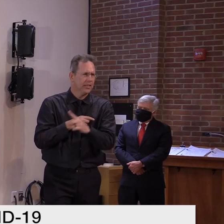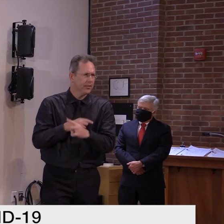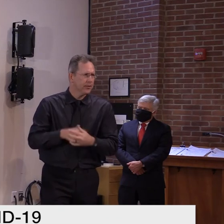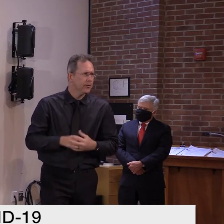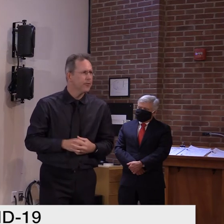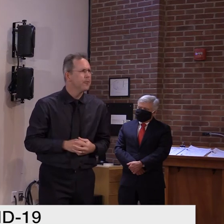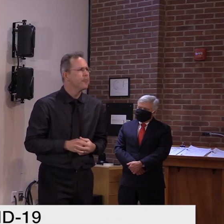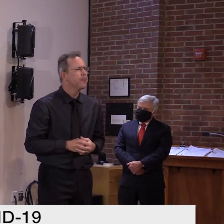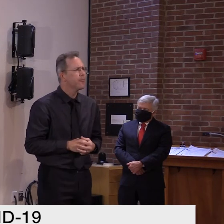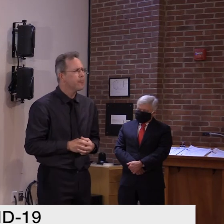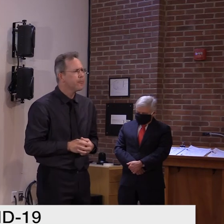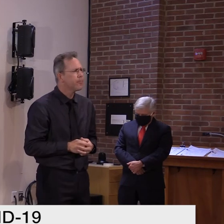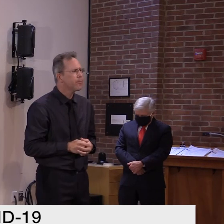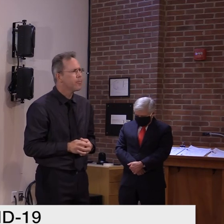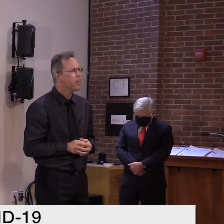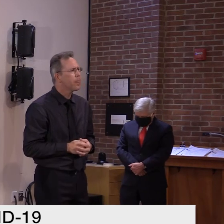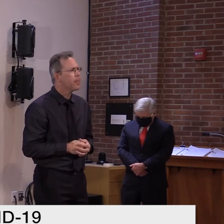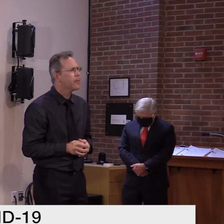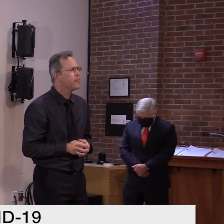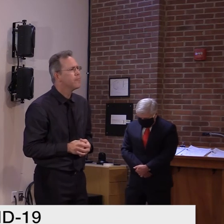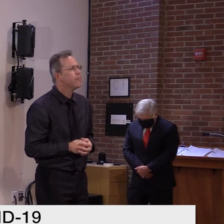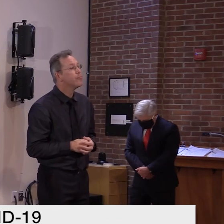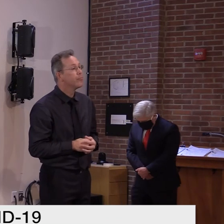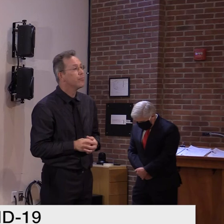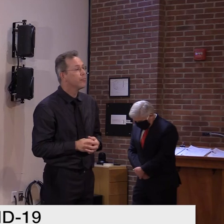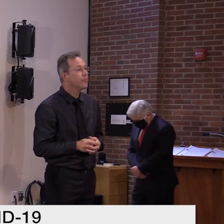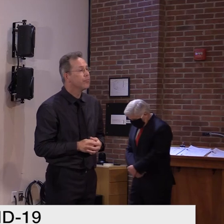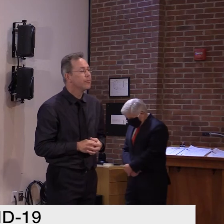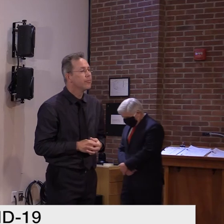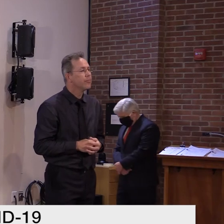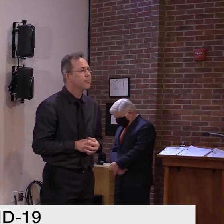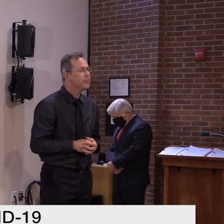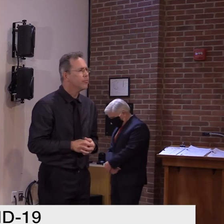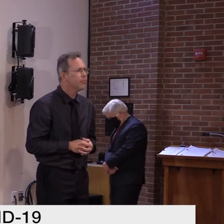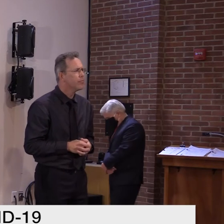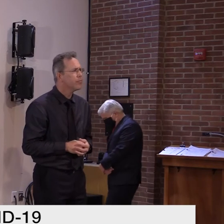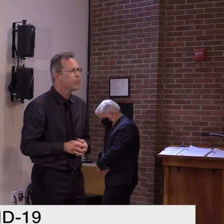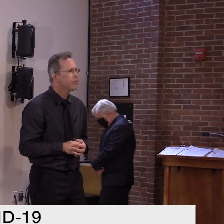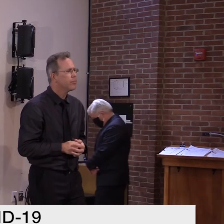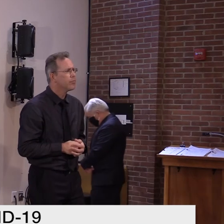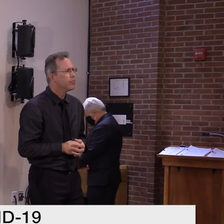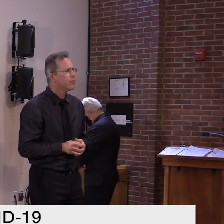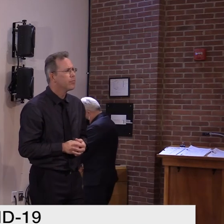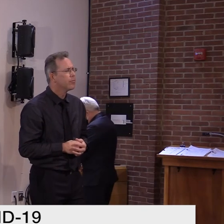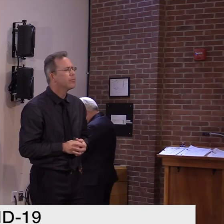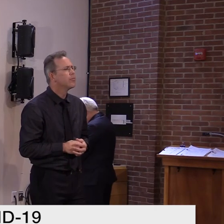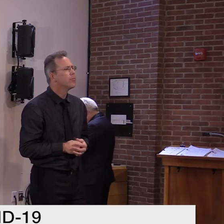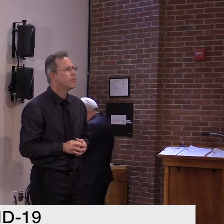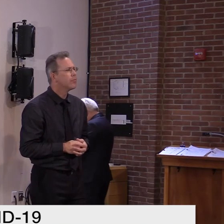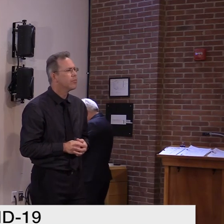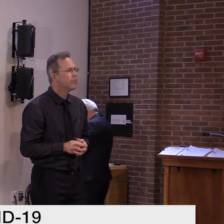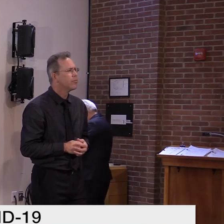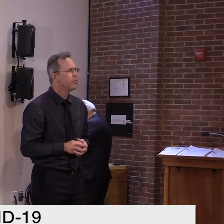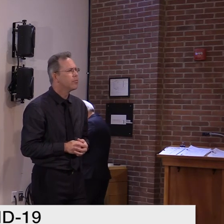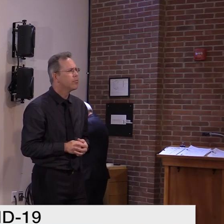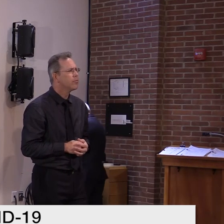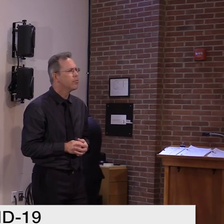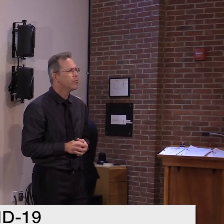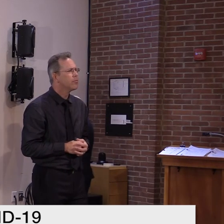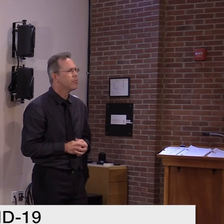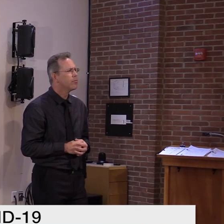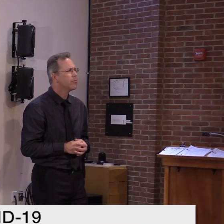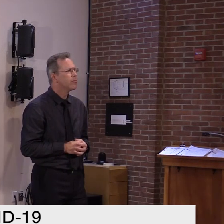and I've been reading up on the inventor of this method, Dr. Terry Banks Mullis,